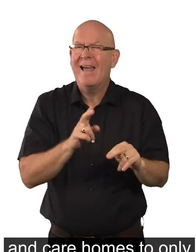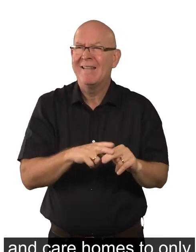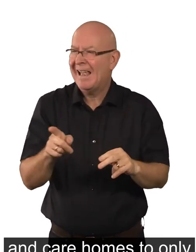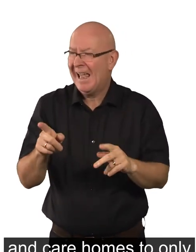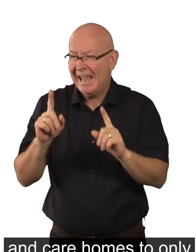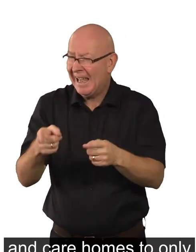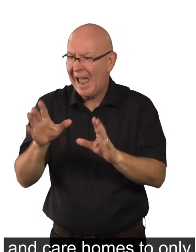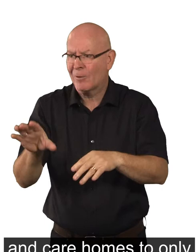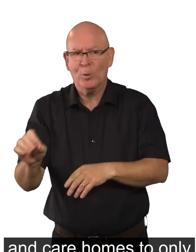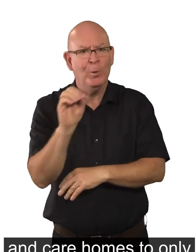need them.